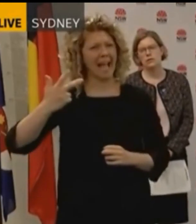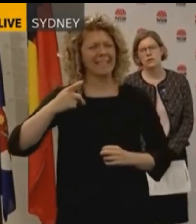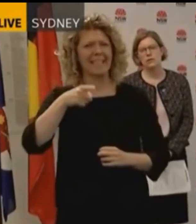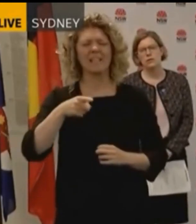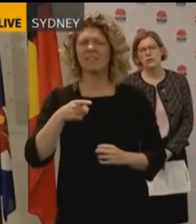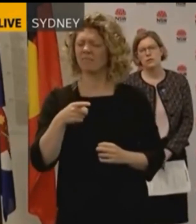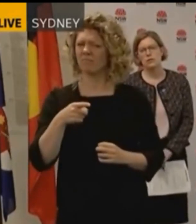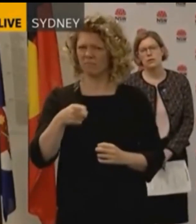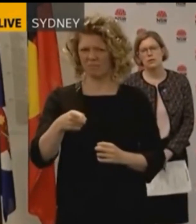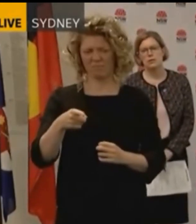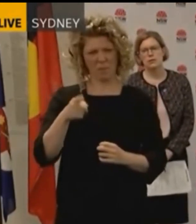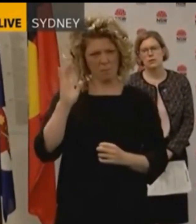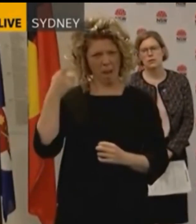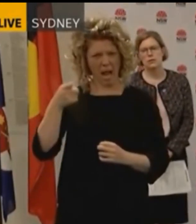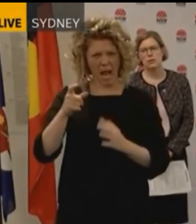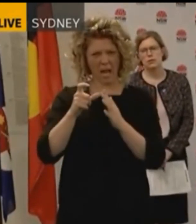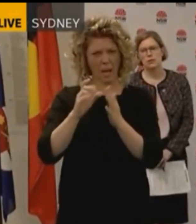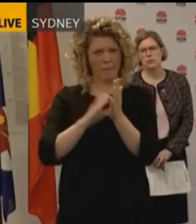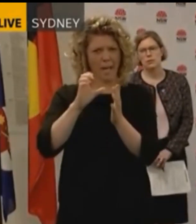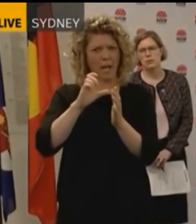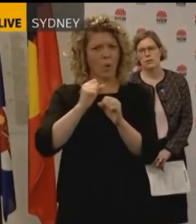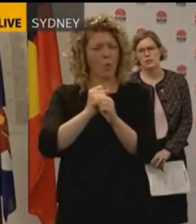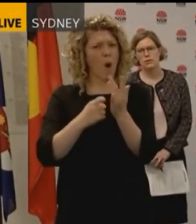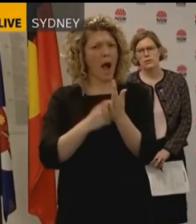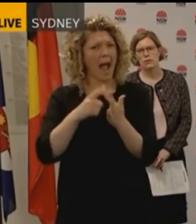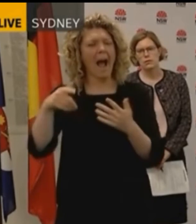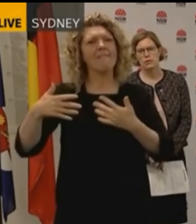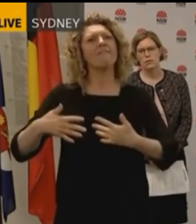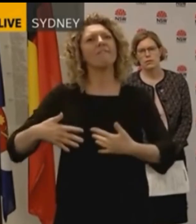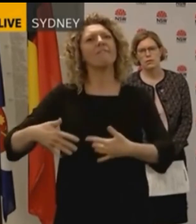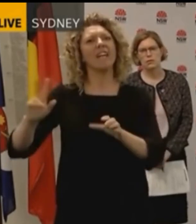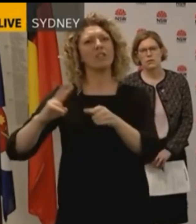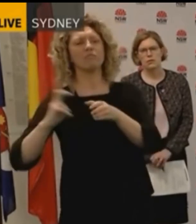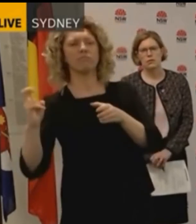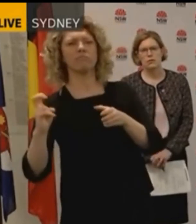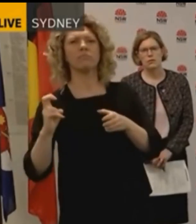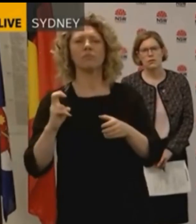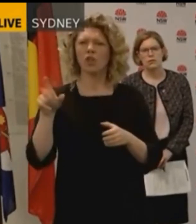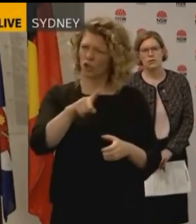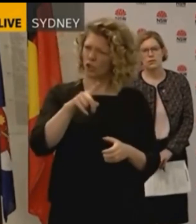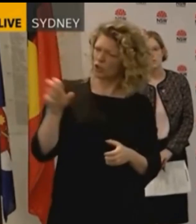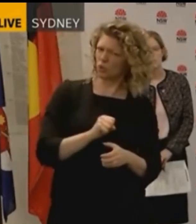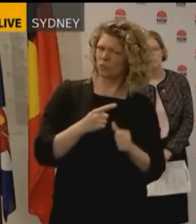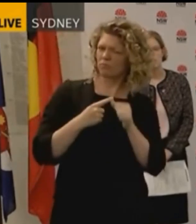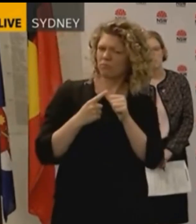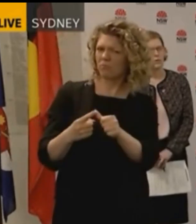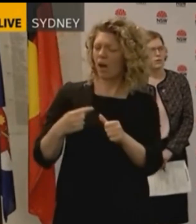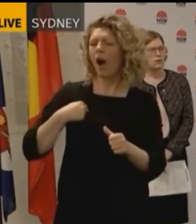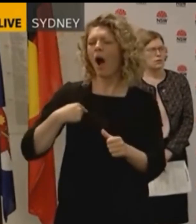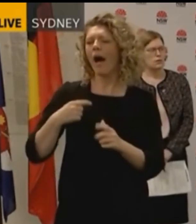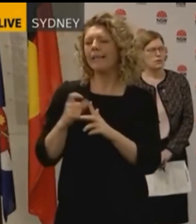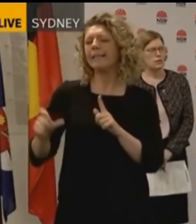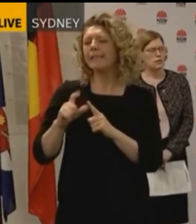Why did you not go down to ICAC then, or have your lawyer write to ICAC and say, I've been with this man and I'm aware of his land deals. You are the Premier after all.